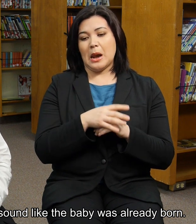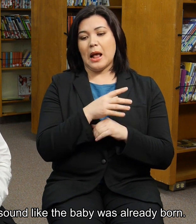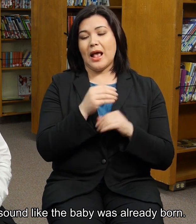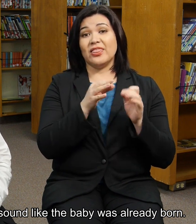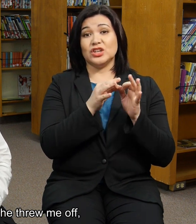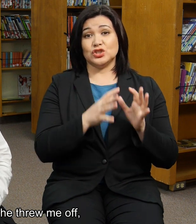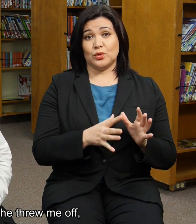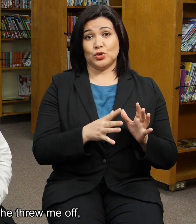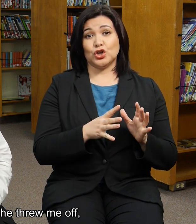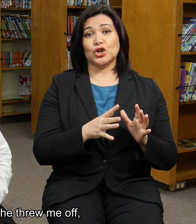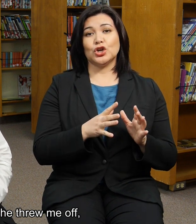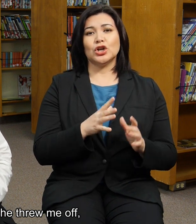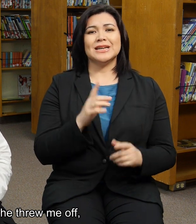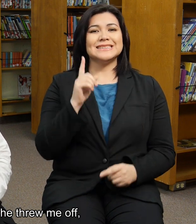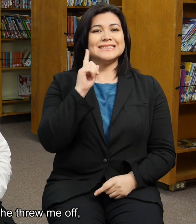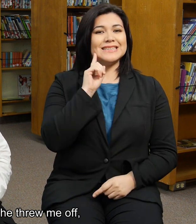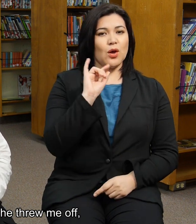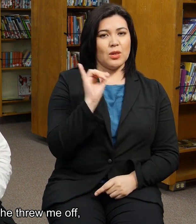already born.